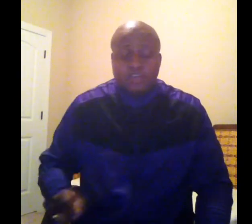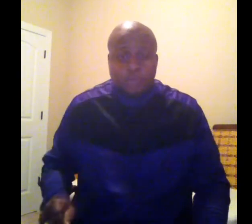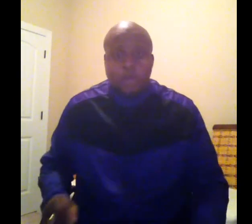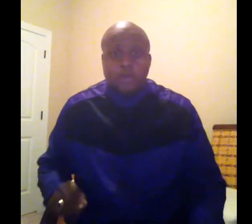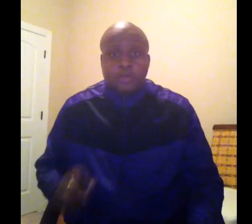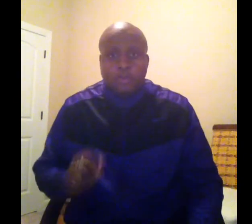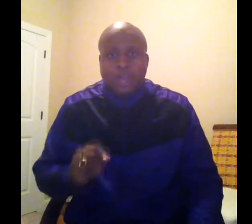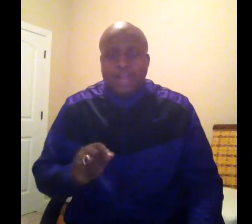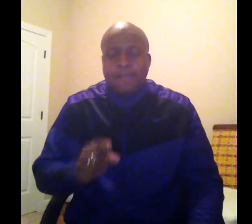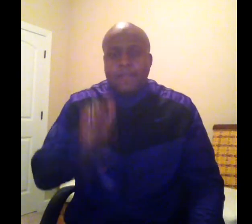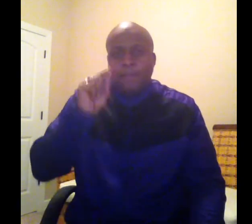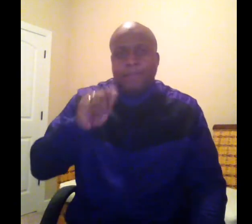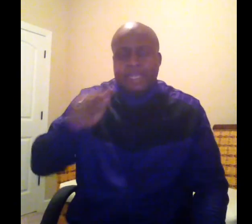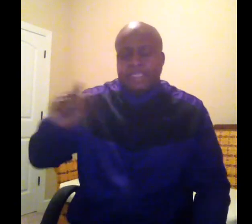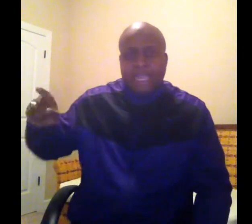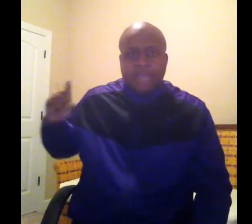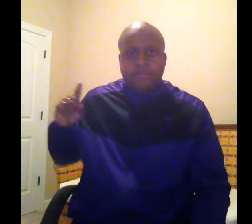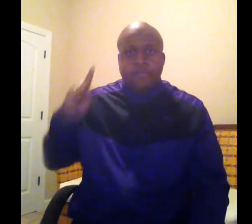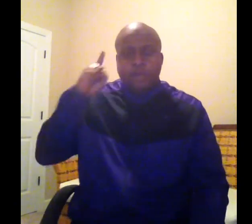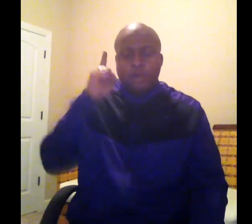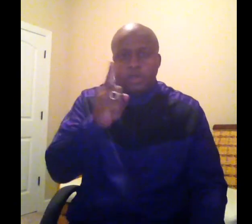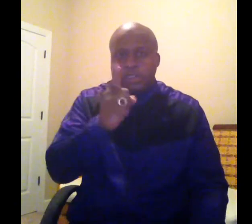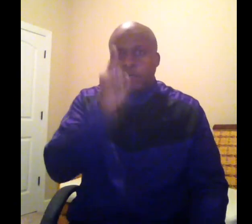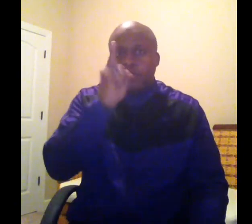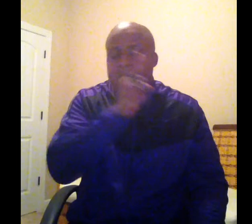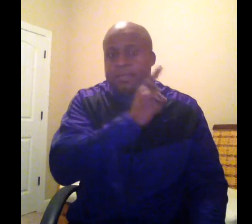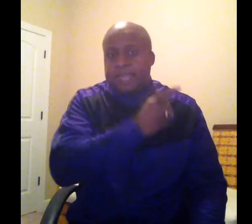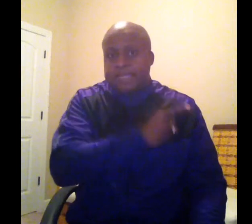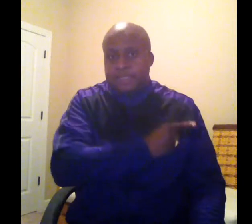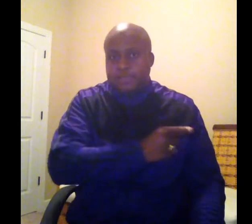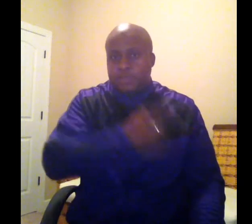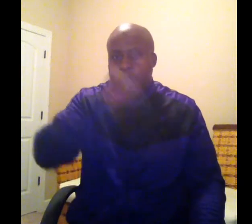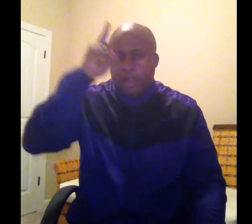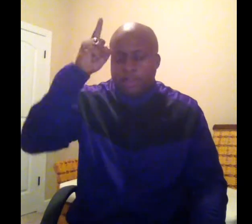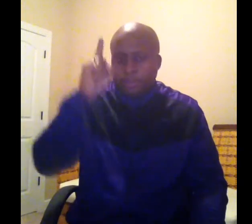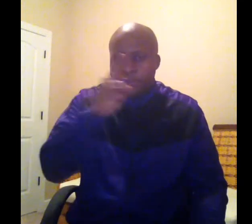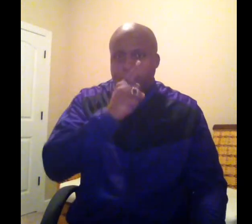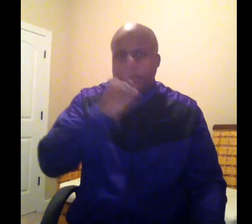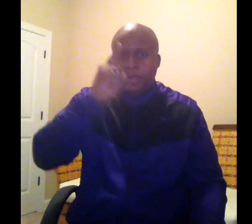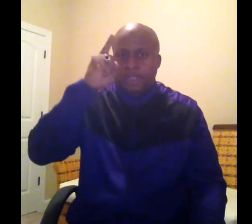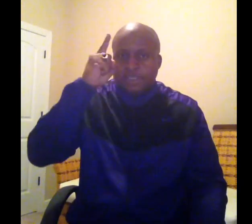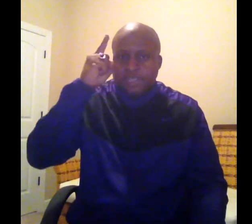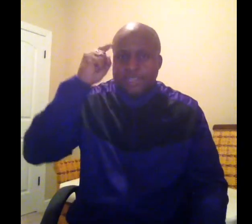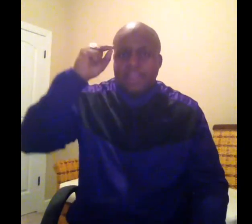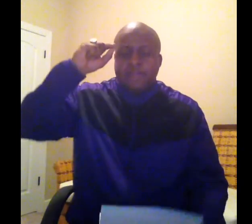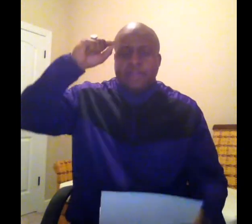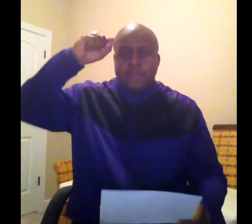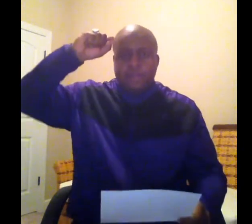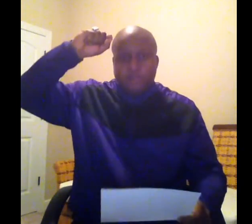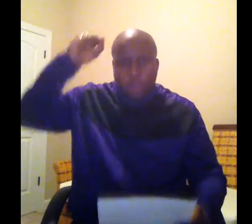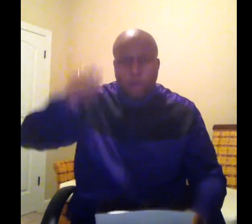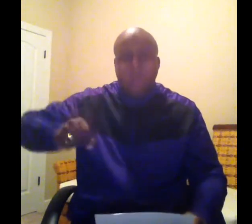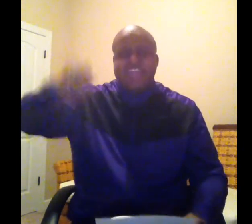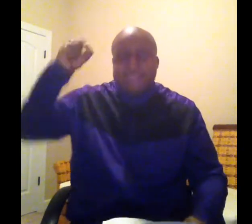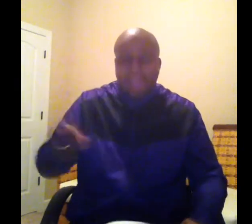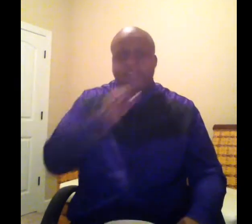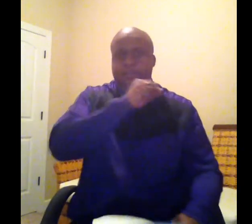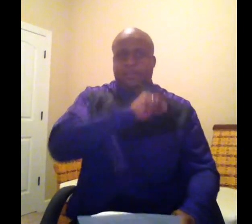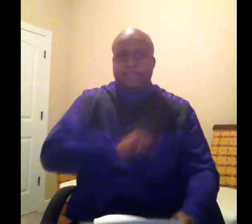turned around? Many times the corners that we've been backed up to are the proving place. They are the coronation place